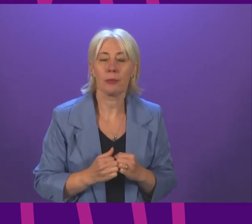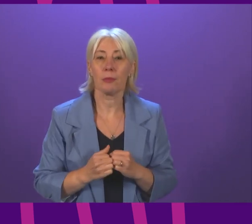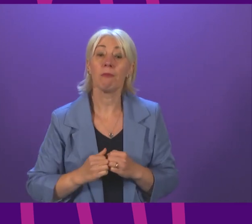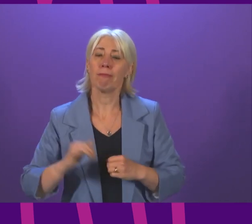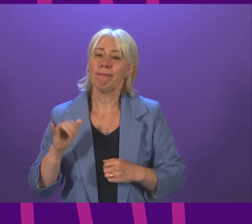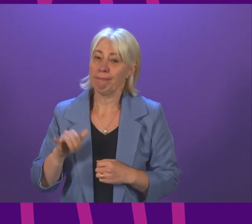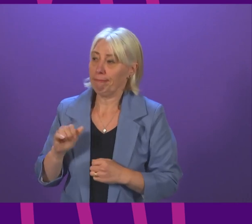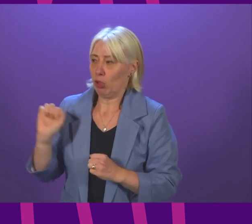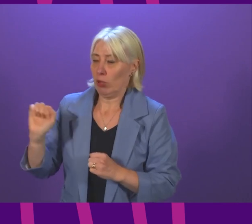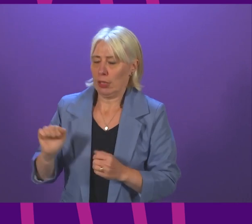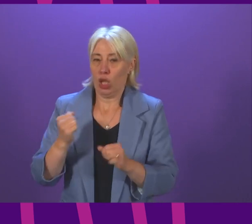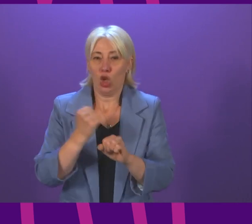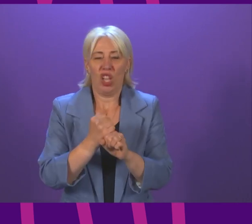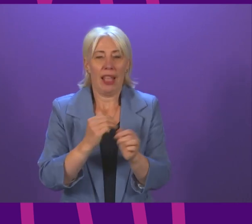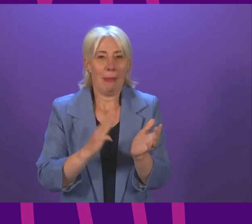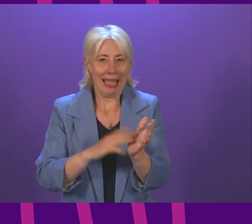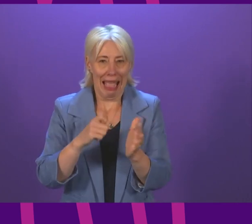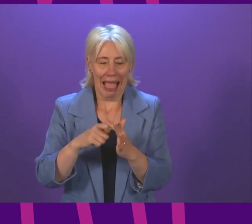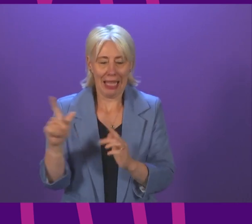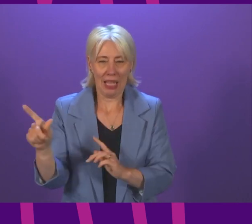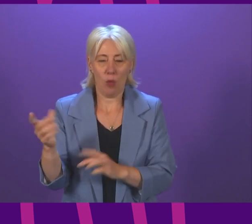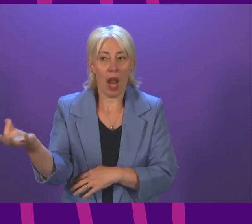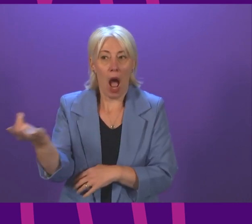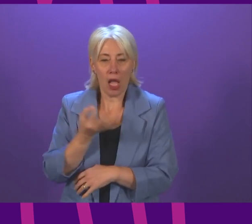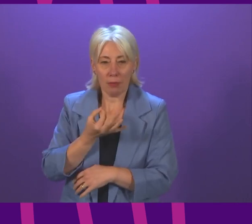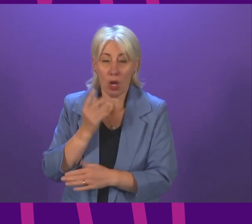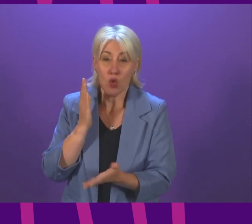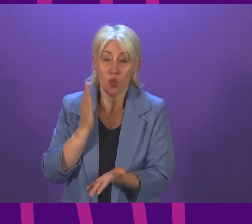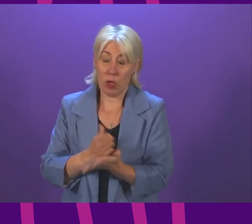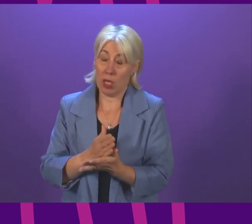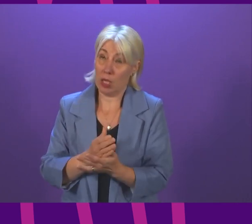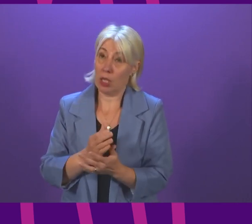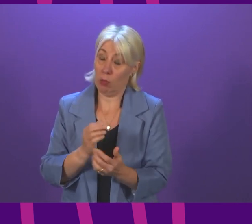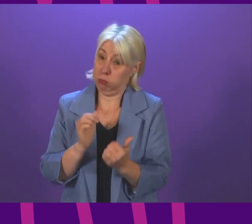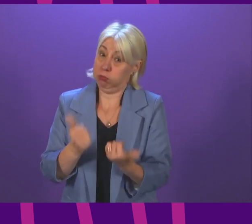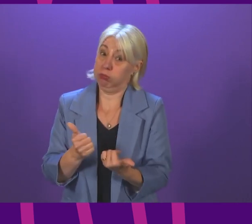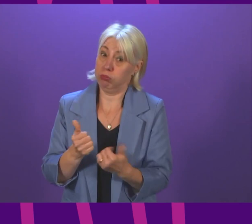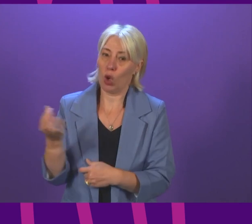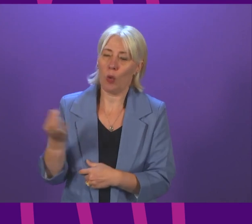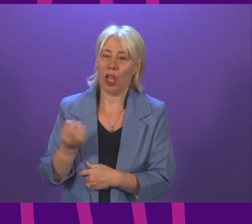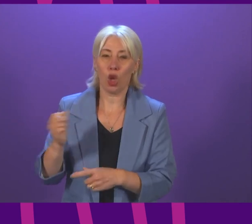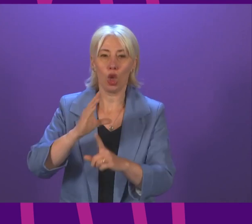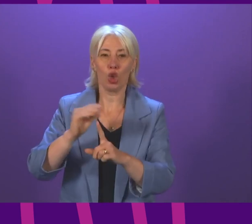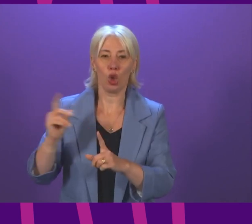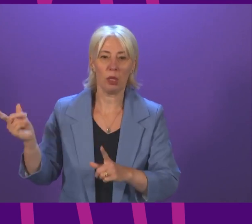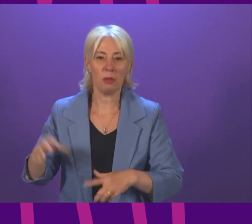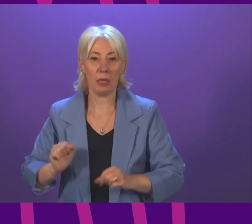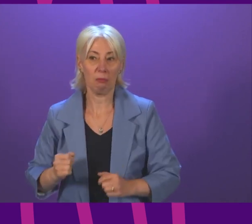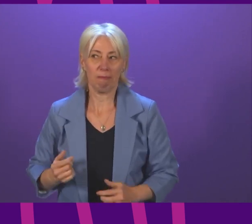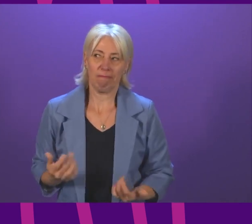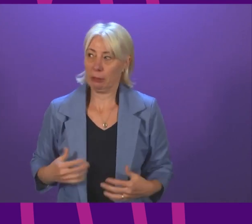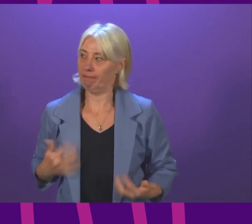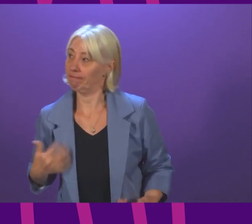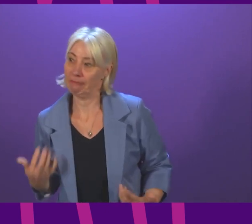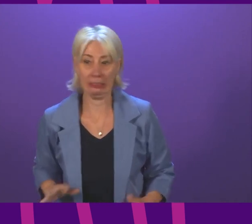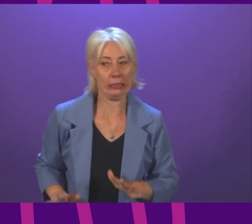as Gillian Mackay was asking that very very pertinent question that the Tories were getting very very twitchy